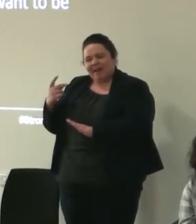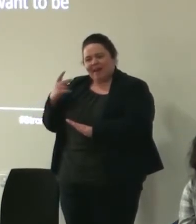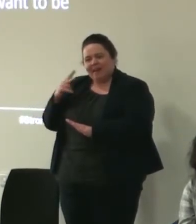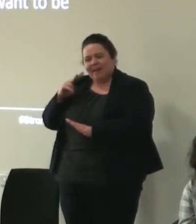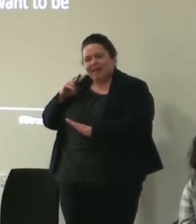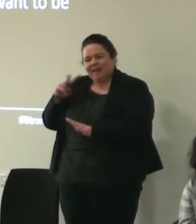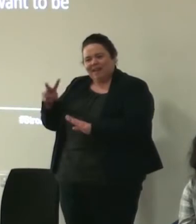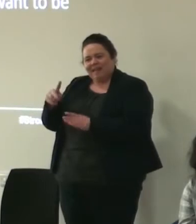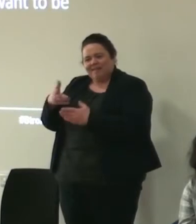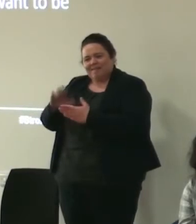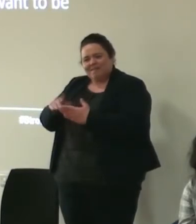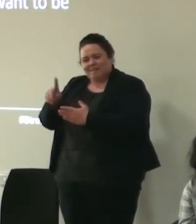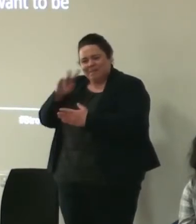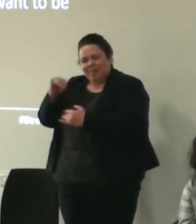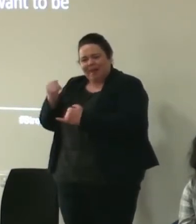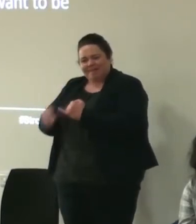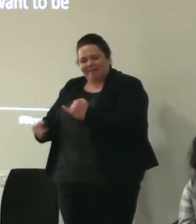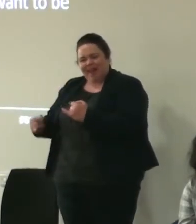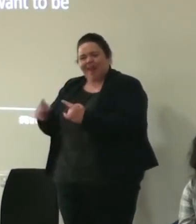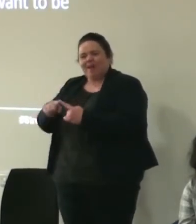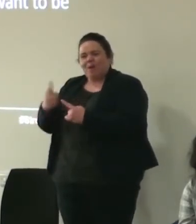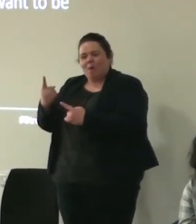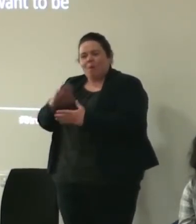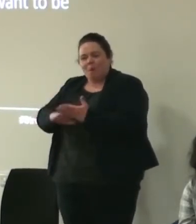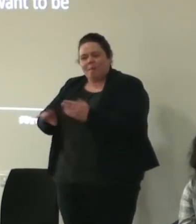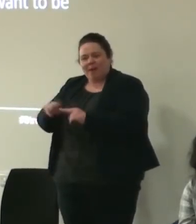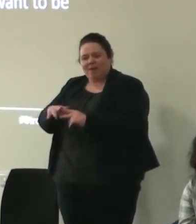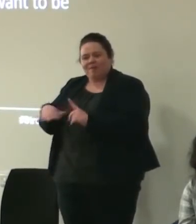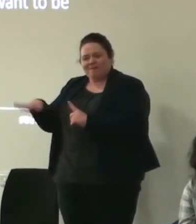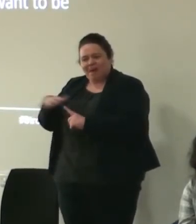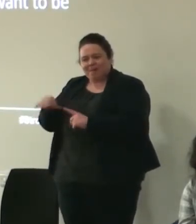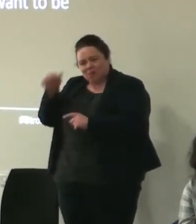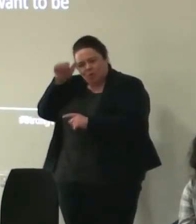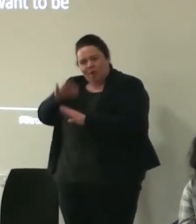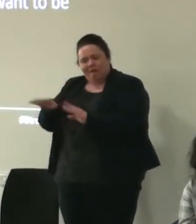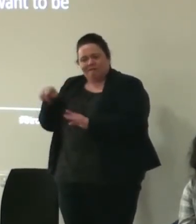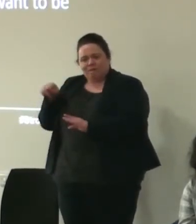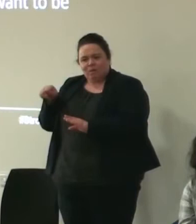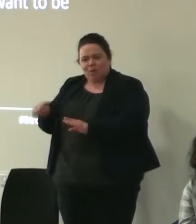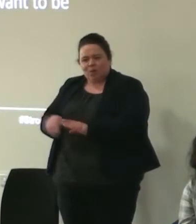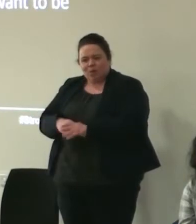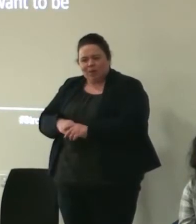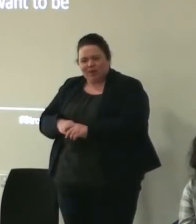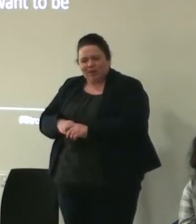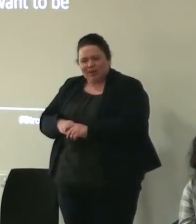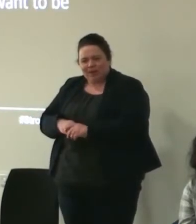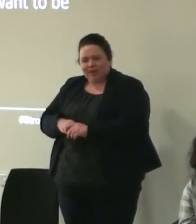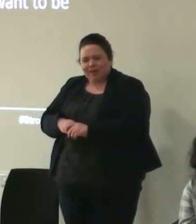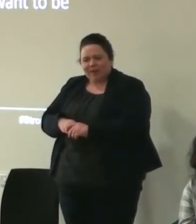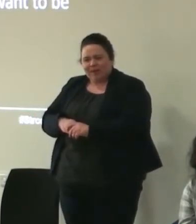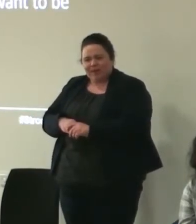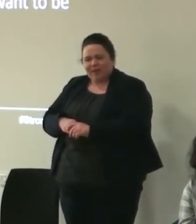young present that's not what you want to hear from